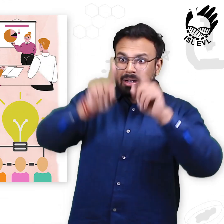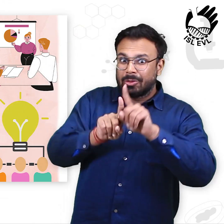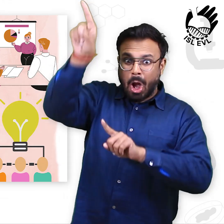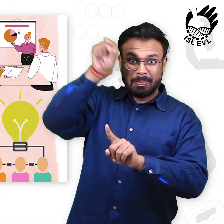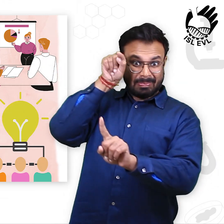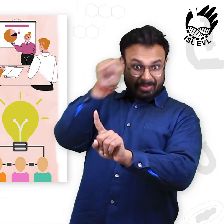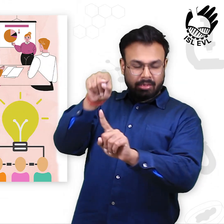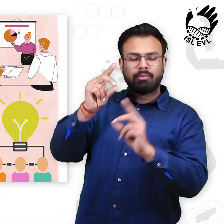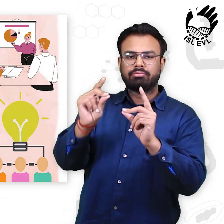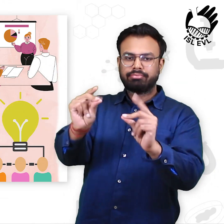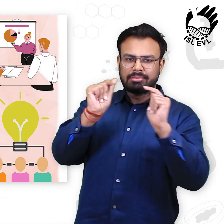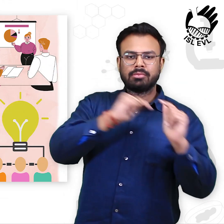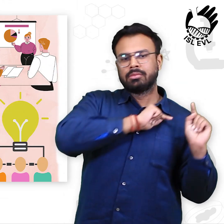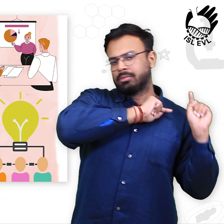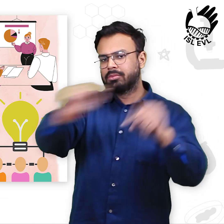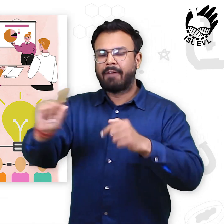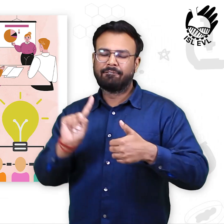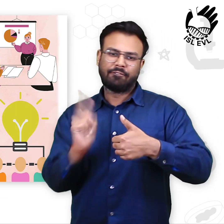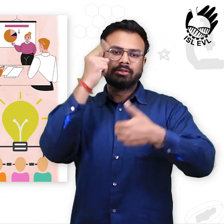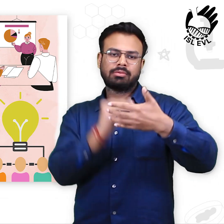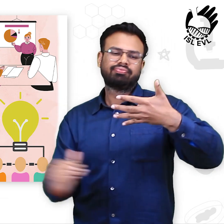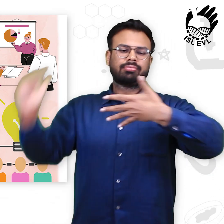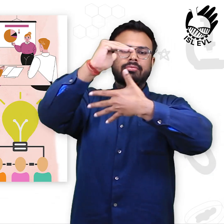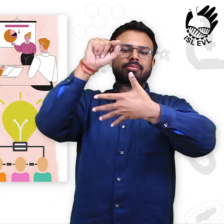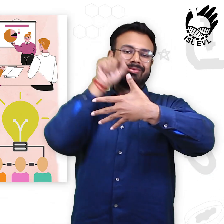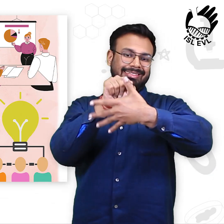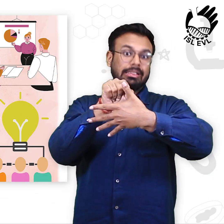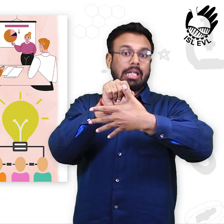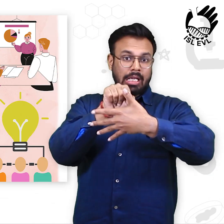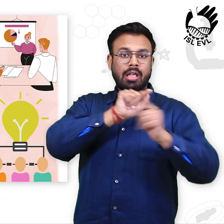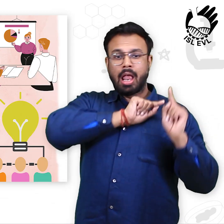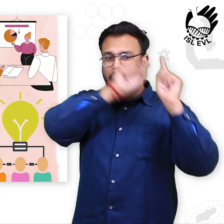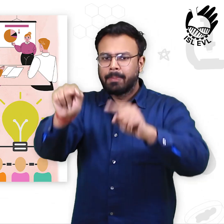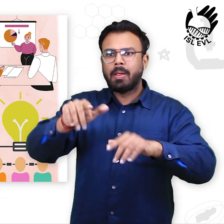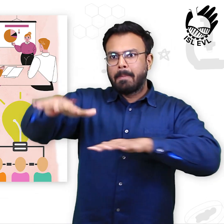environmental and health related measures.